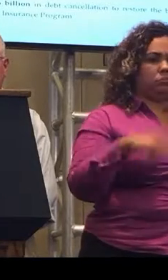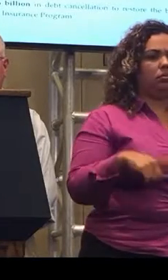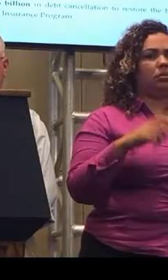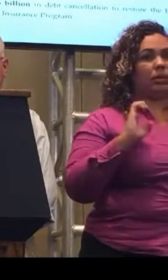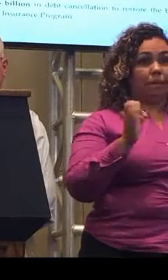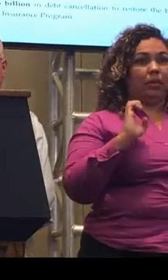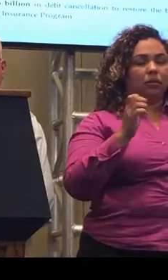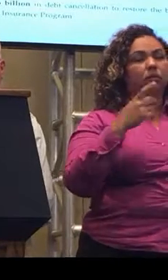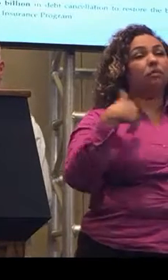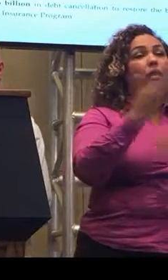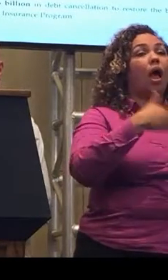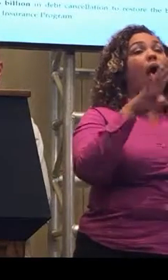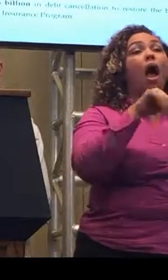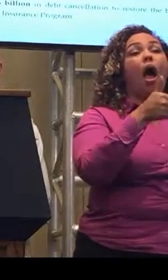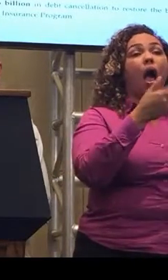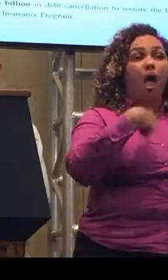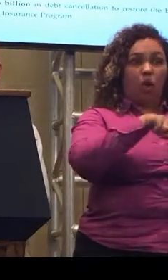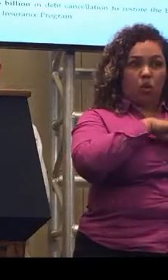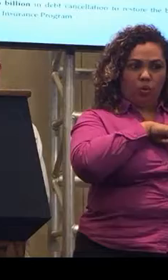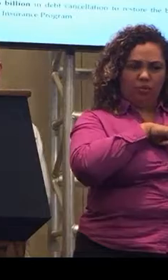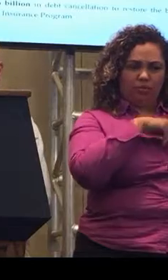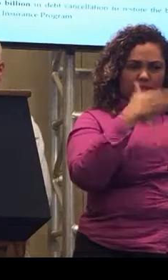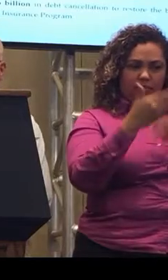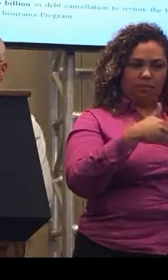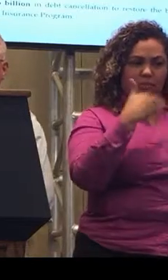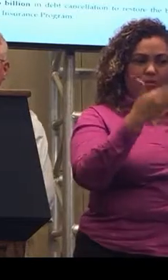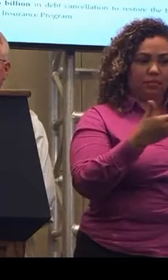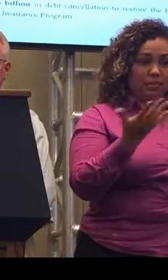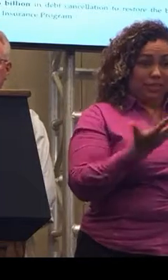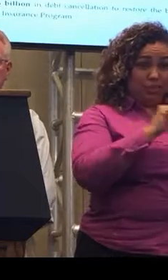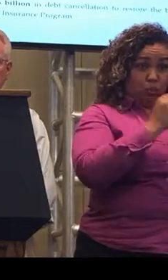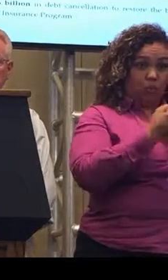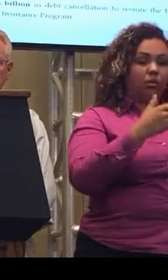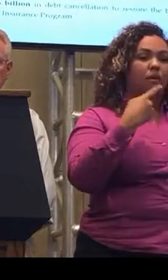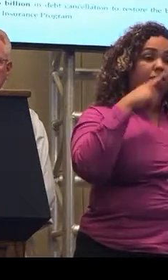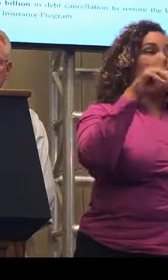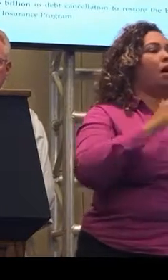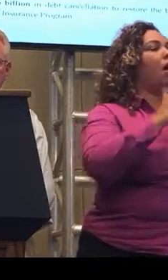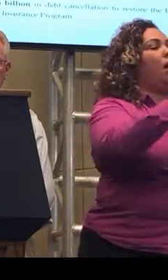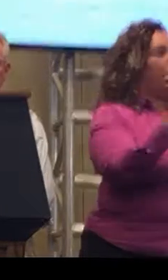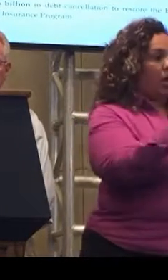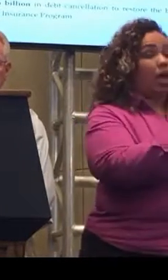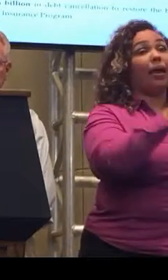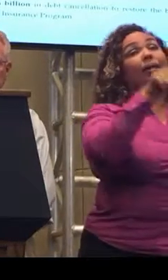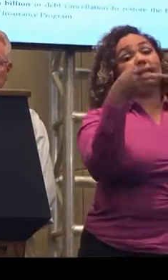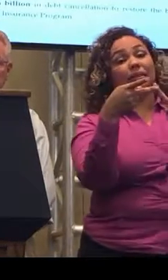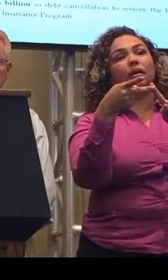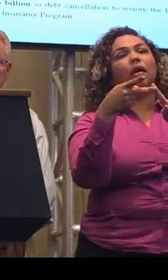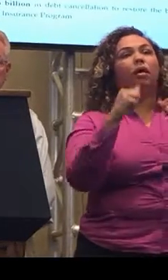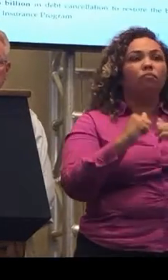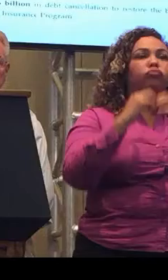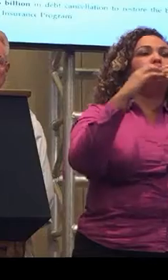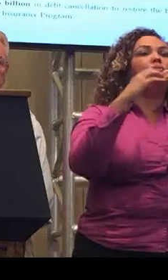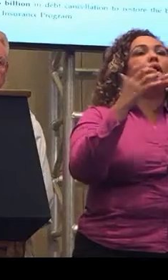how are we going to surpass this situation, and the next one will be the recovery of the island.